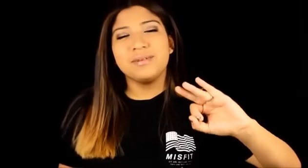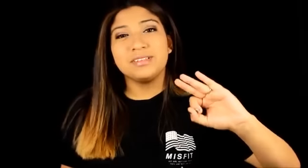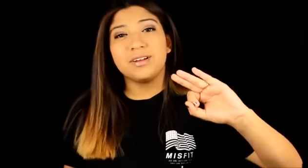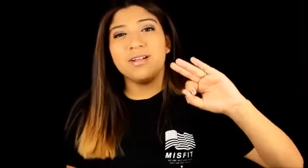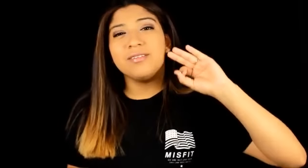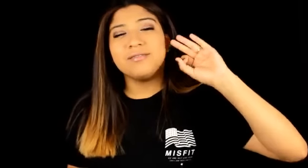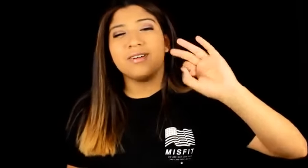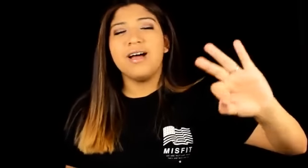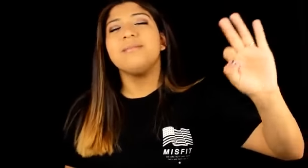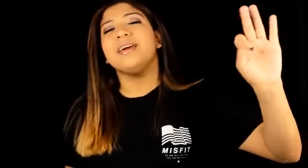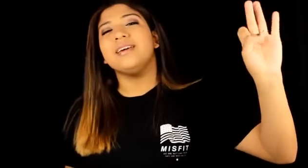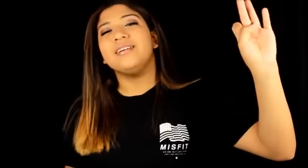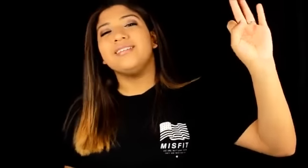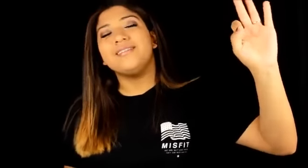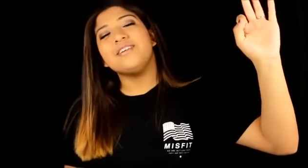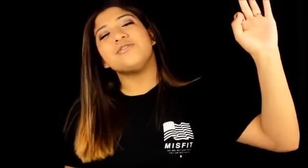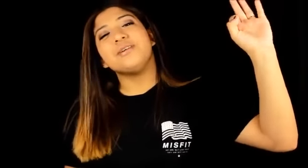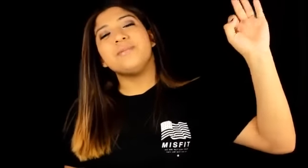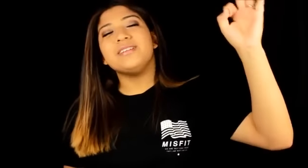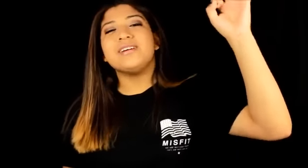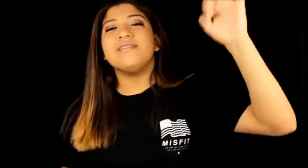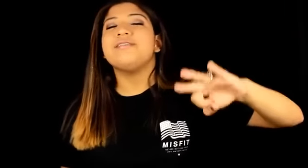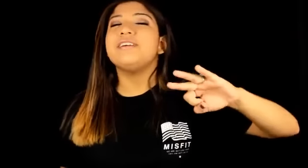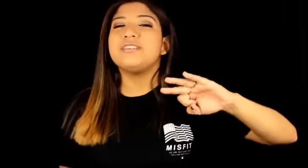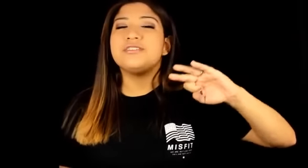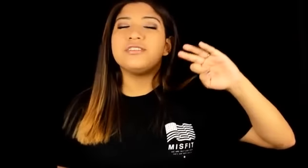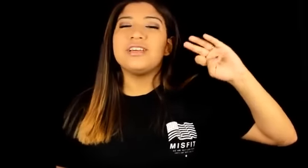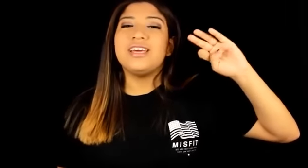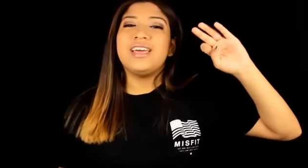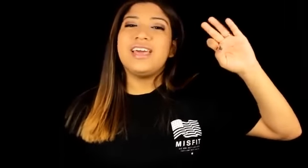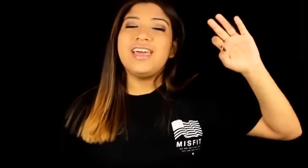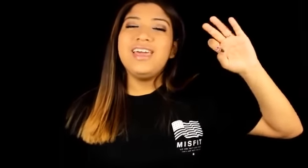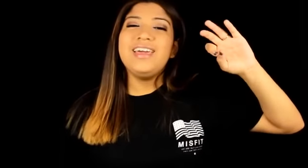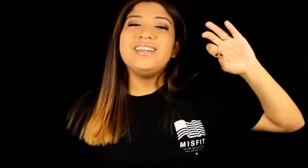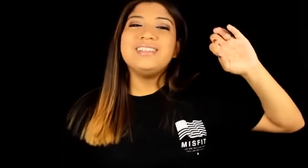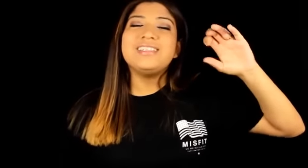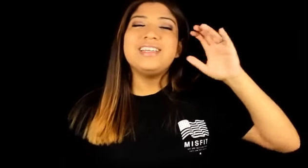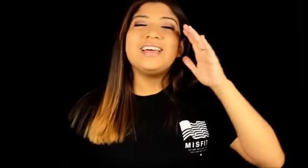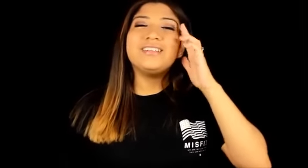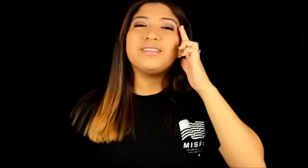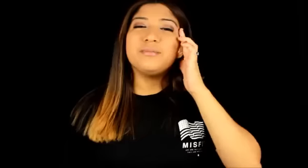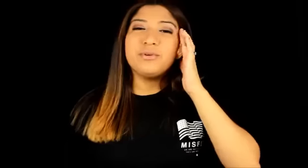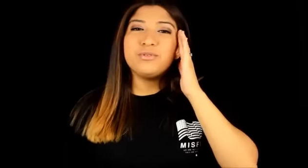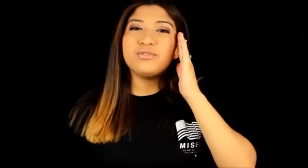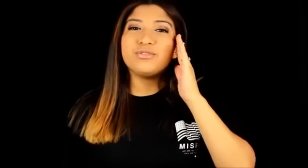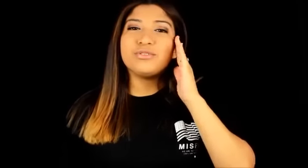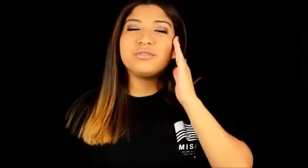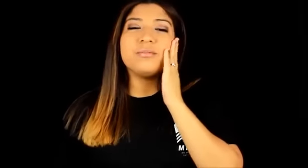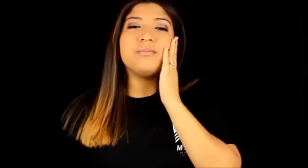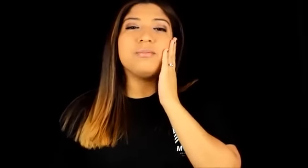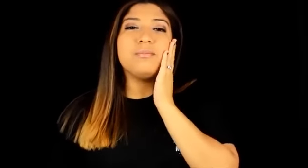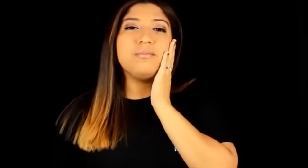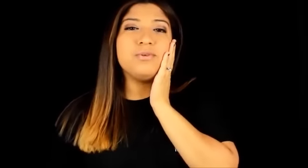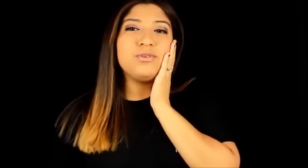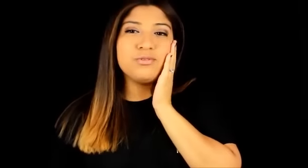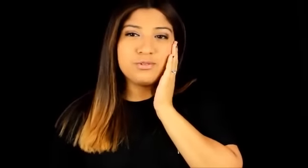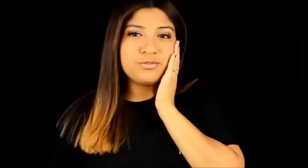is called the vomit featuring Montel Fish and it has the most beautiful